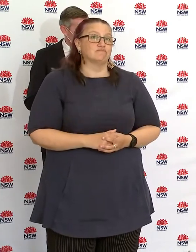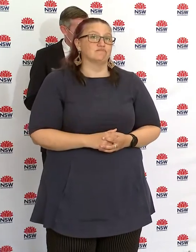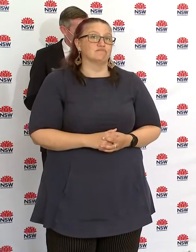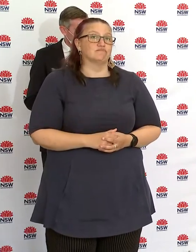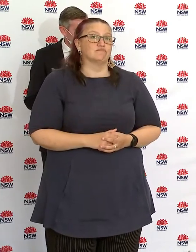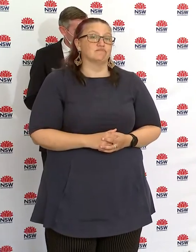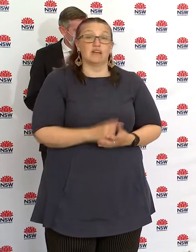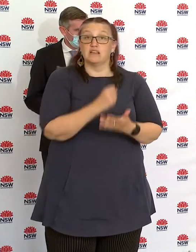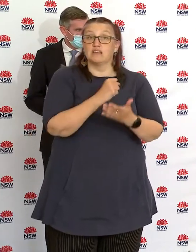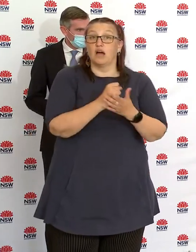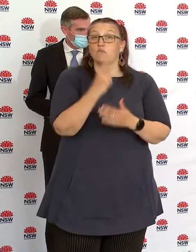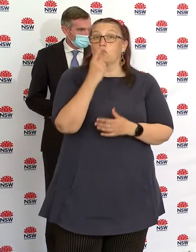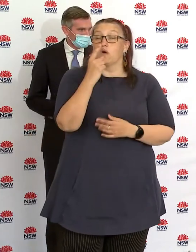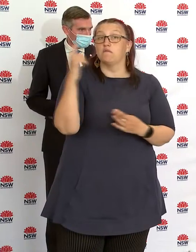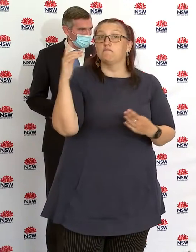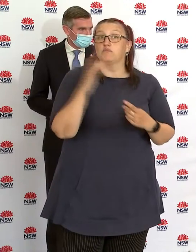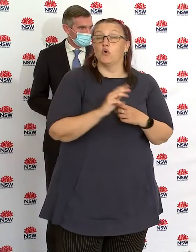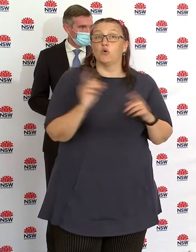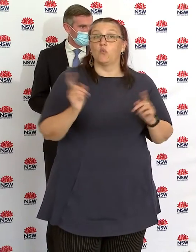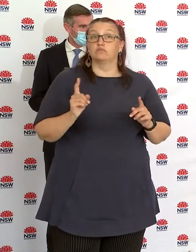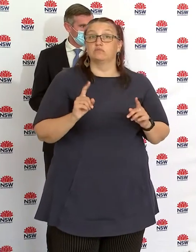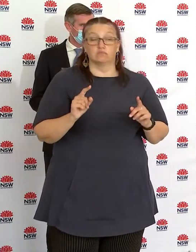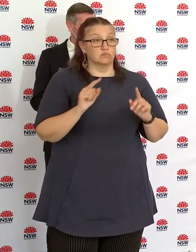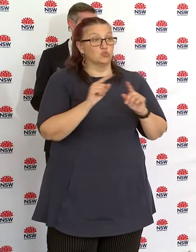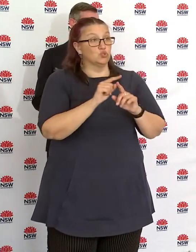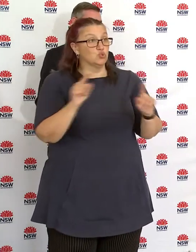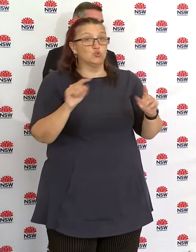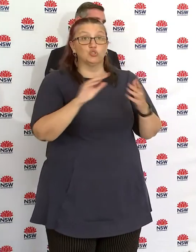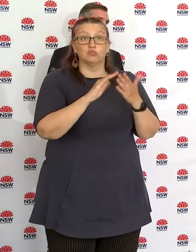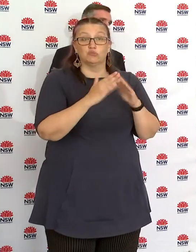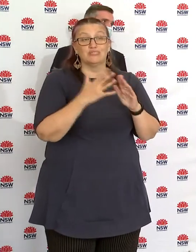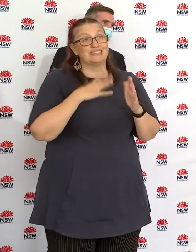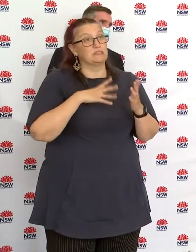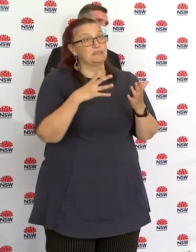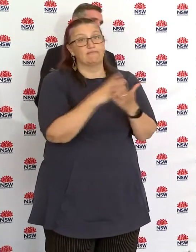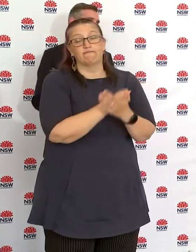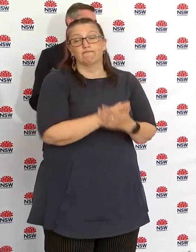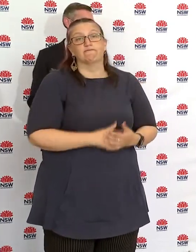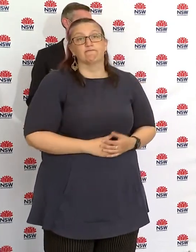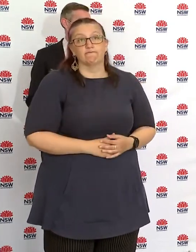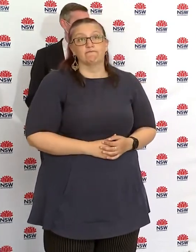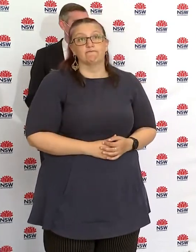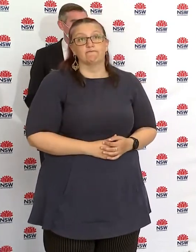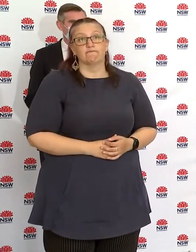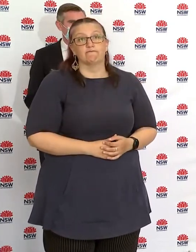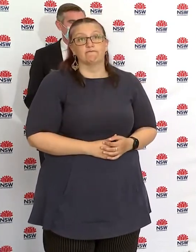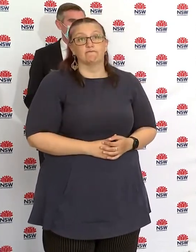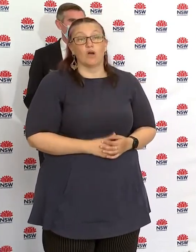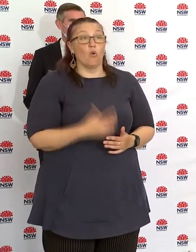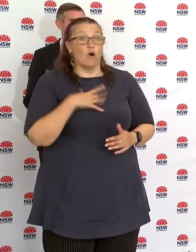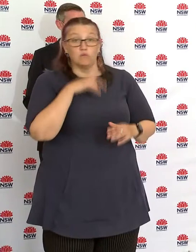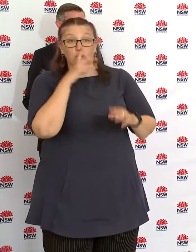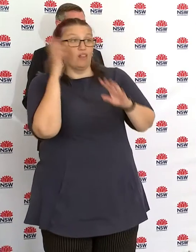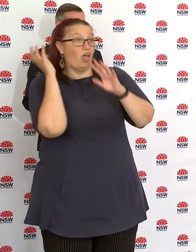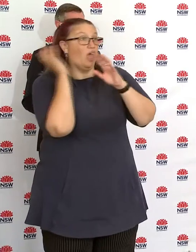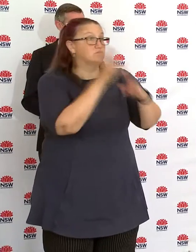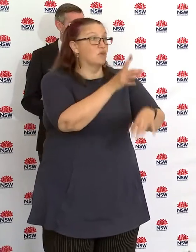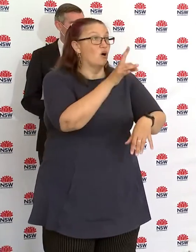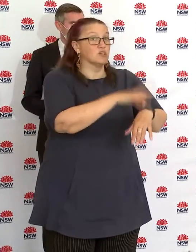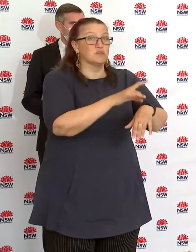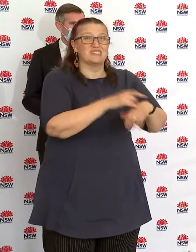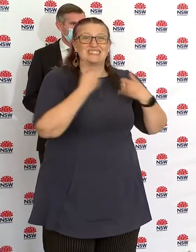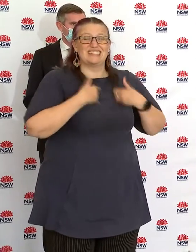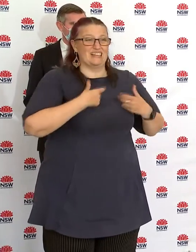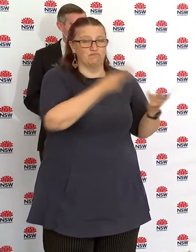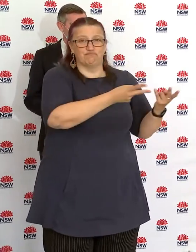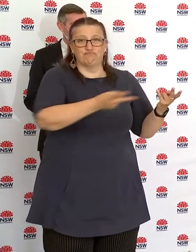hospital remains our number one priority. had we not taken the action we had, we would have had 1000s and 1000s of cases today. secondly,